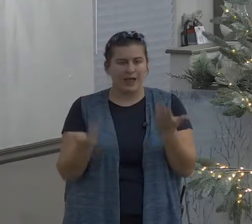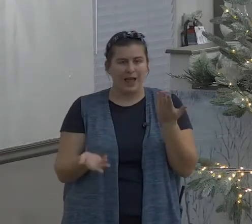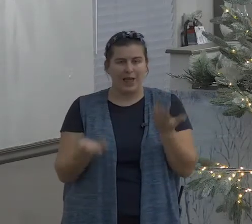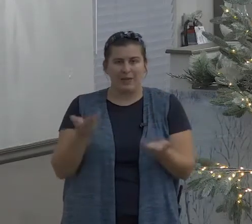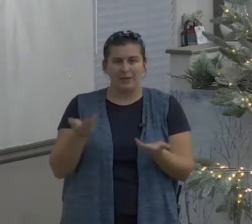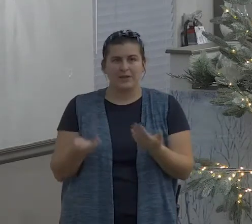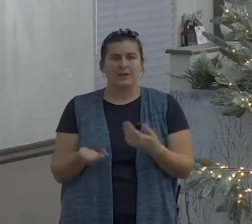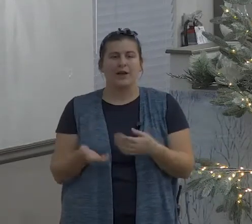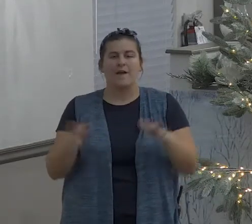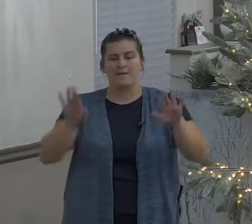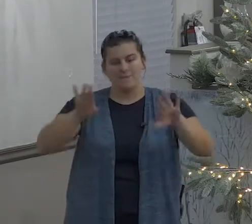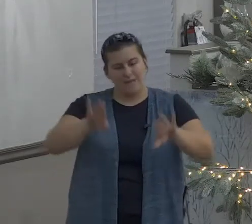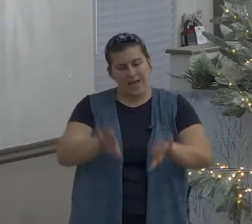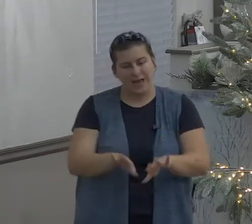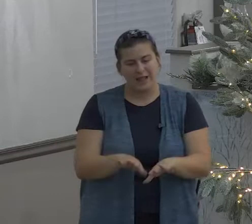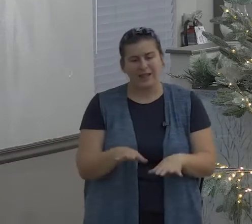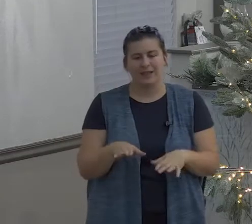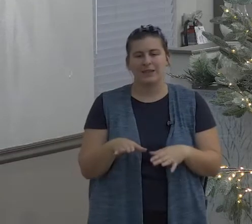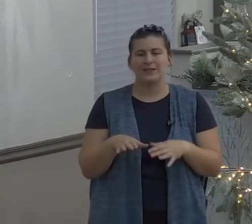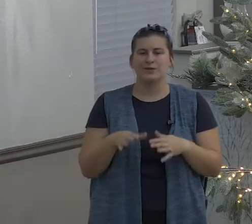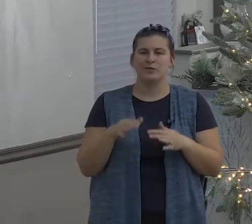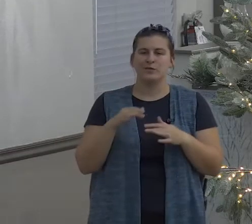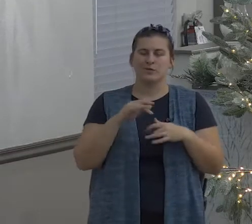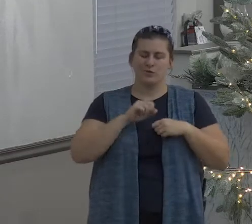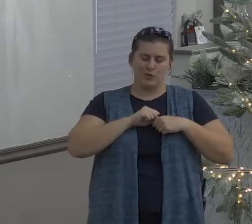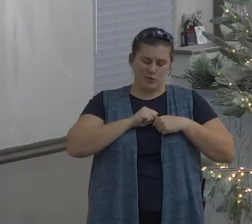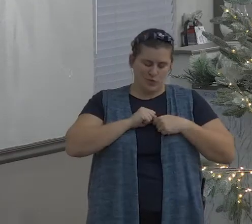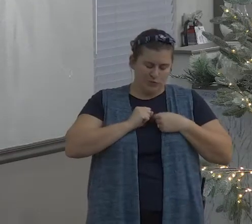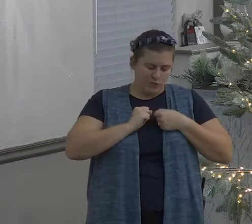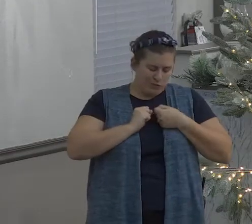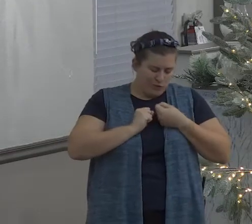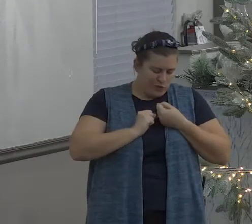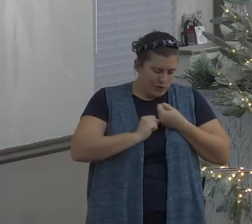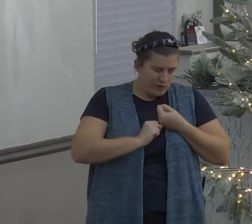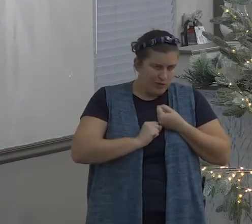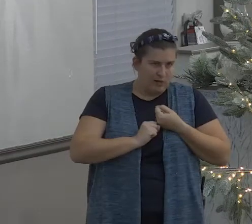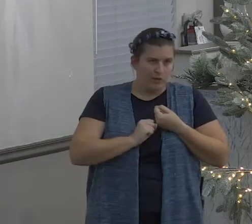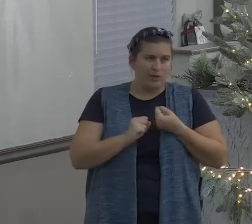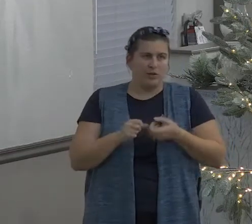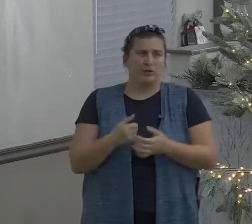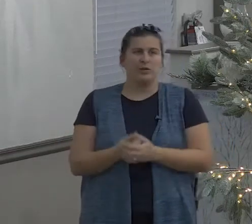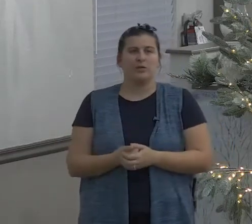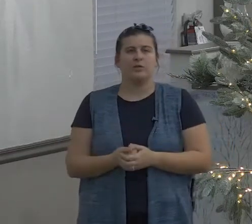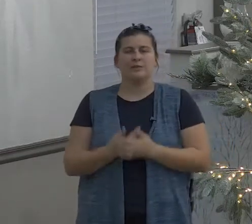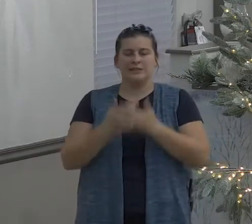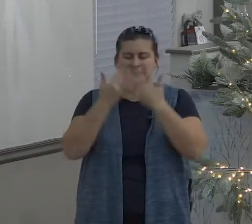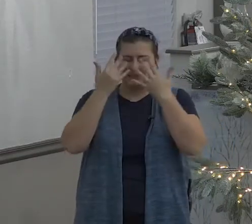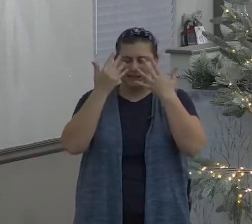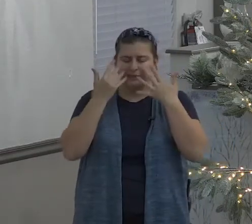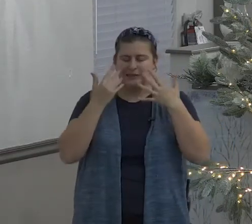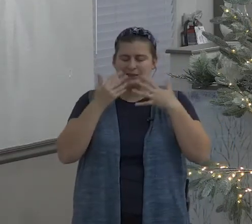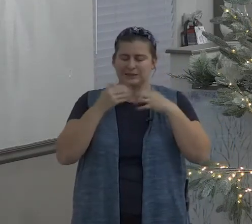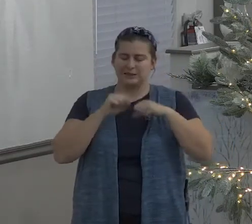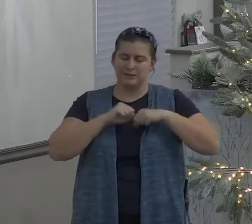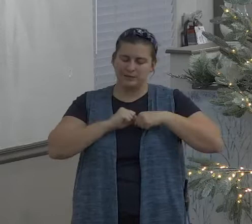trying to get on top of this but it could be a valley of financial loss